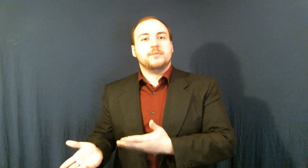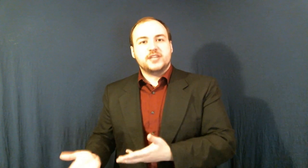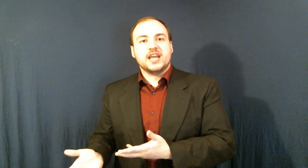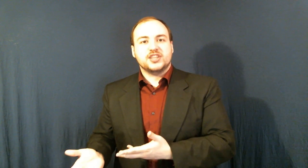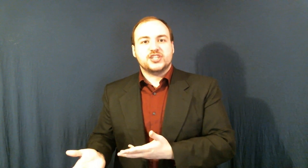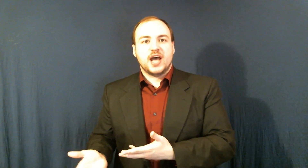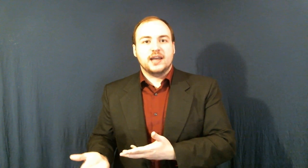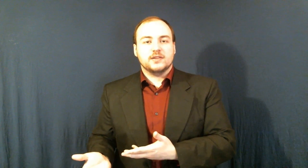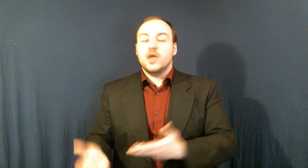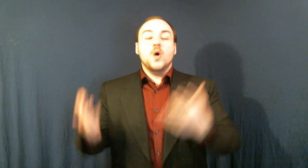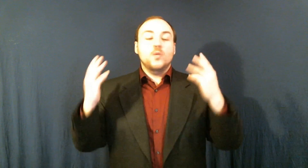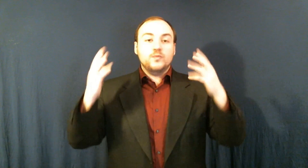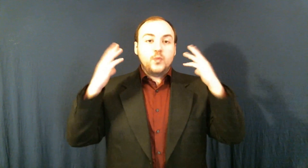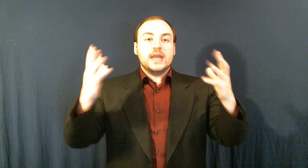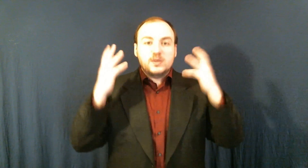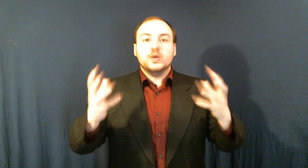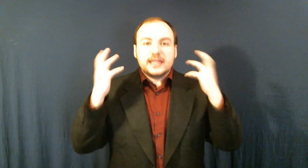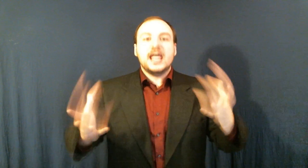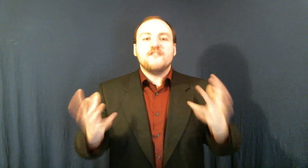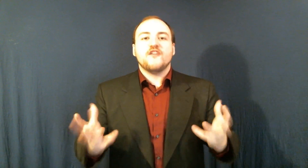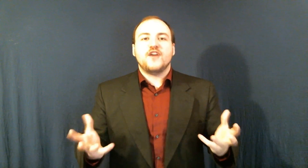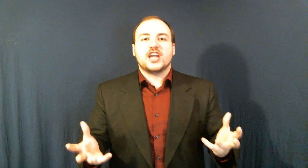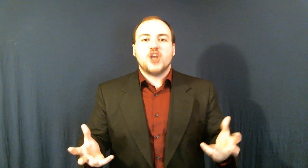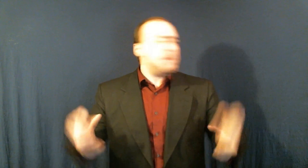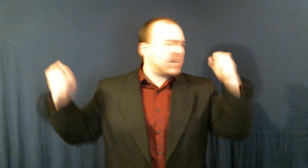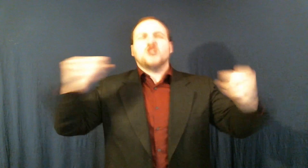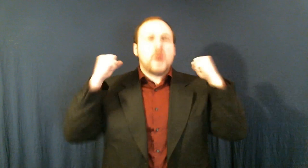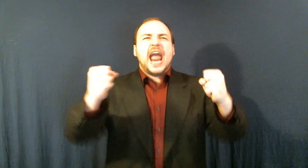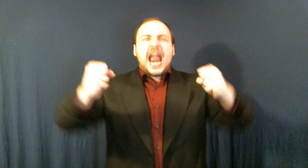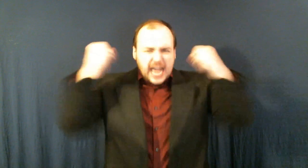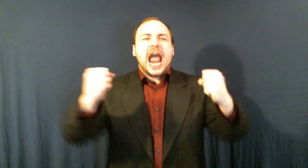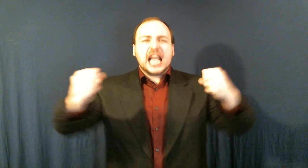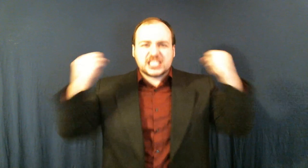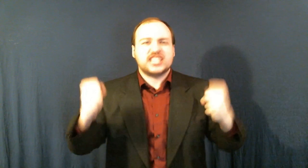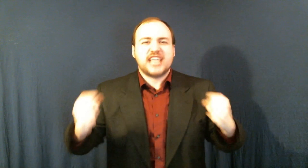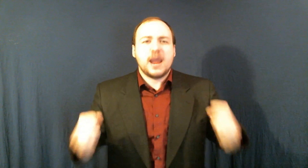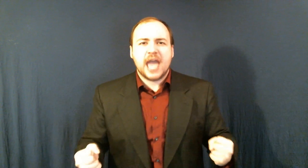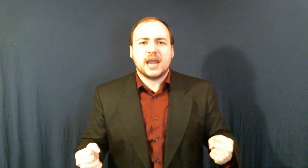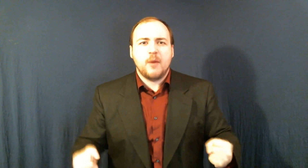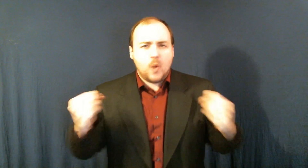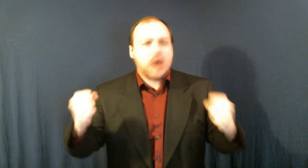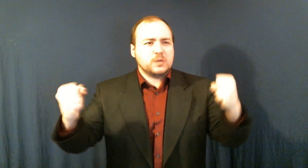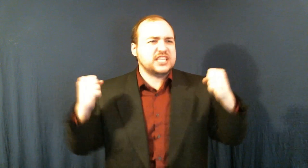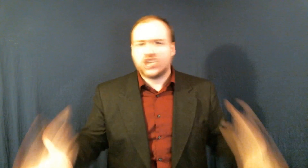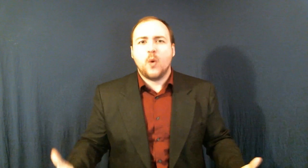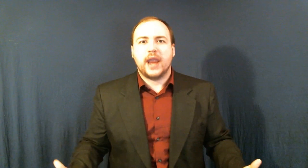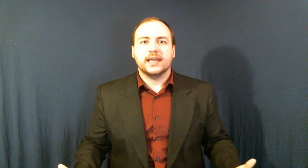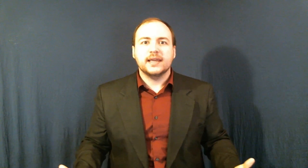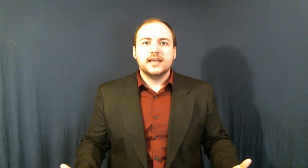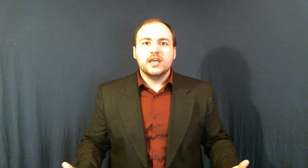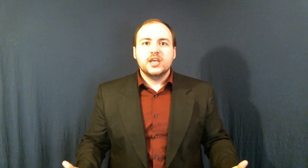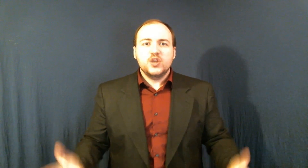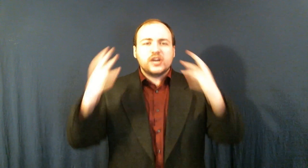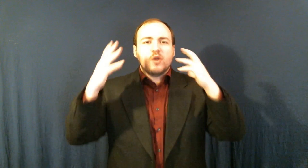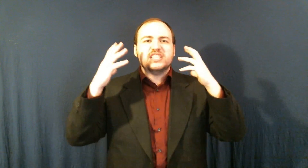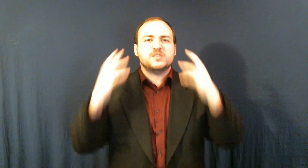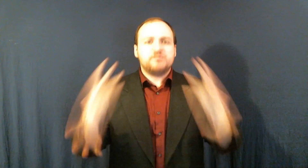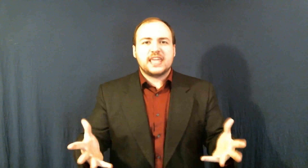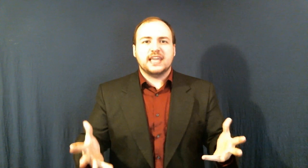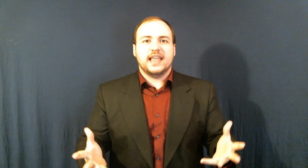to protect the child. We will never fucking know because we can't ask the damn animal what was it doing! You can only speculate